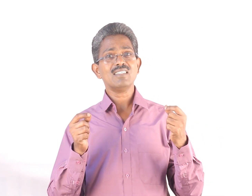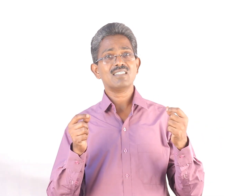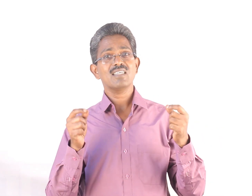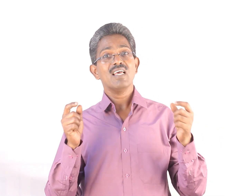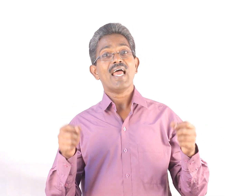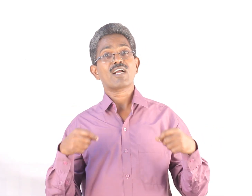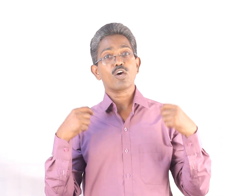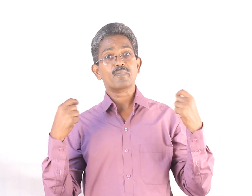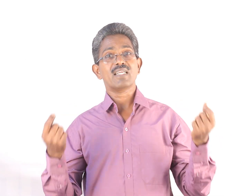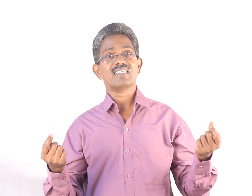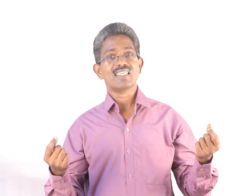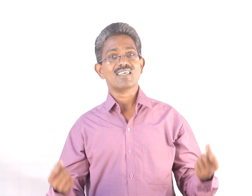a corporate trainer.